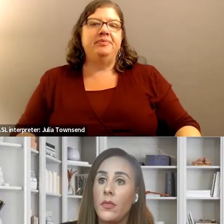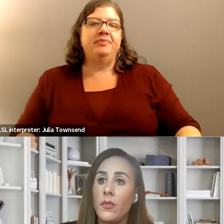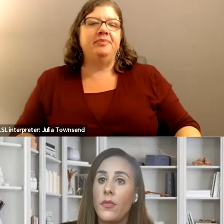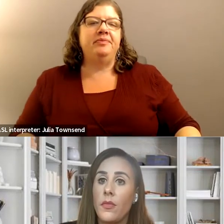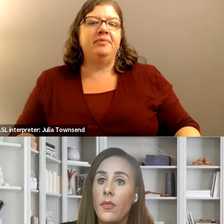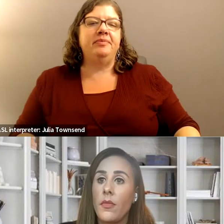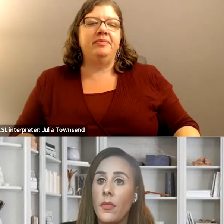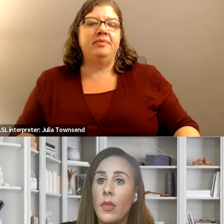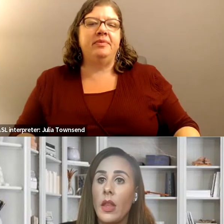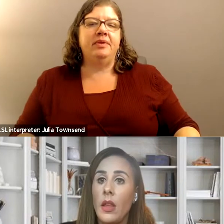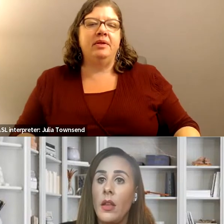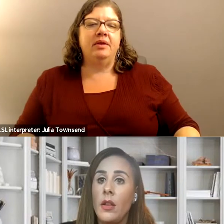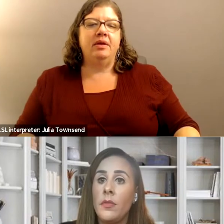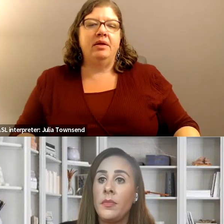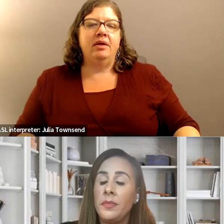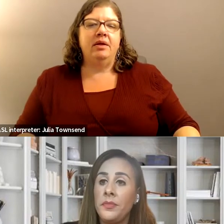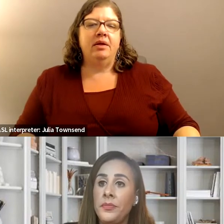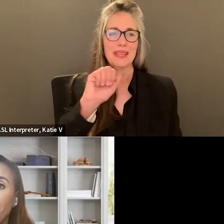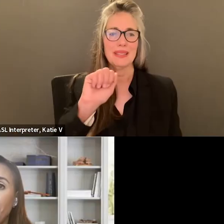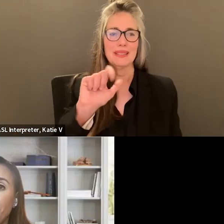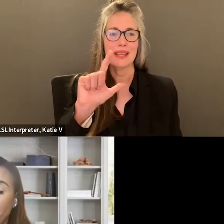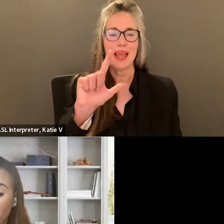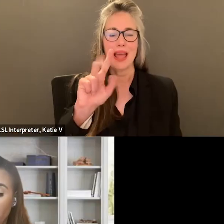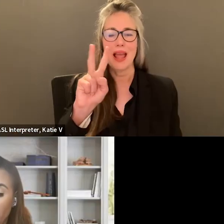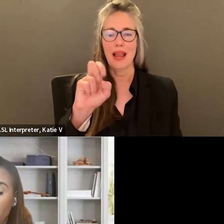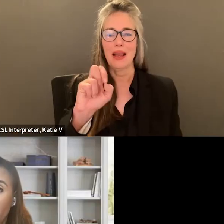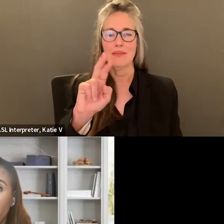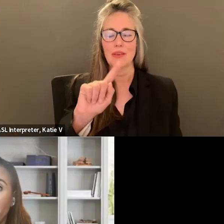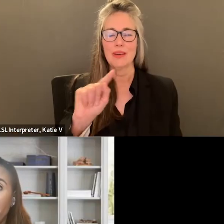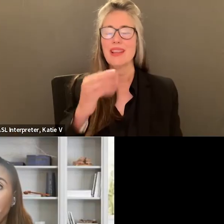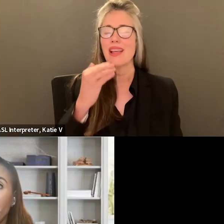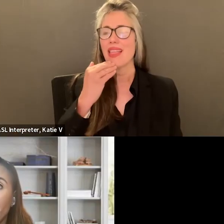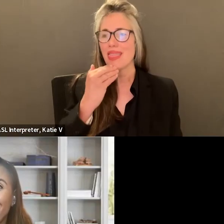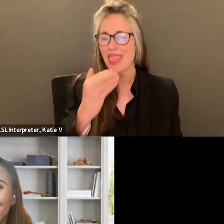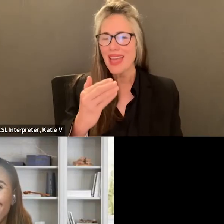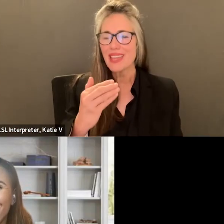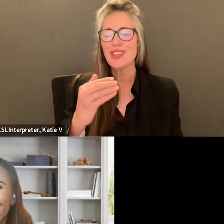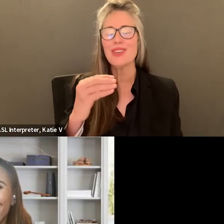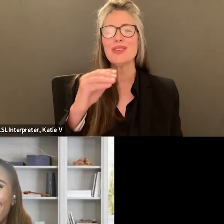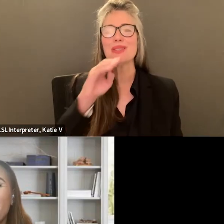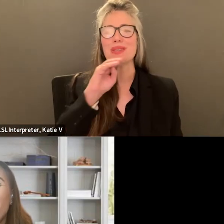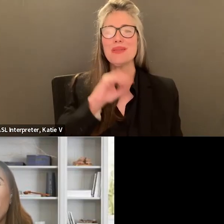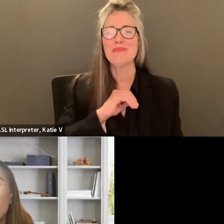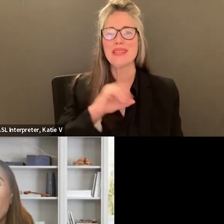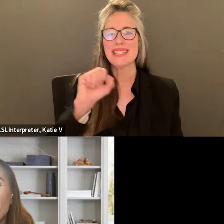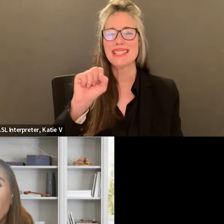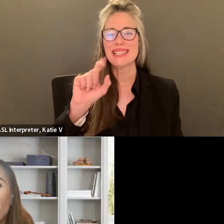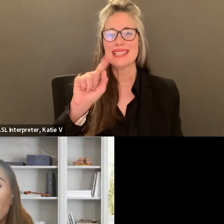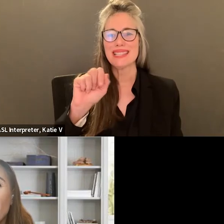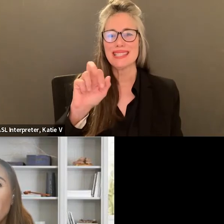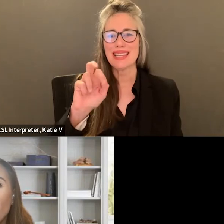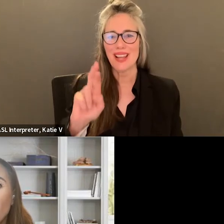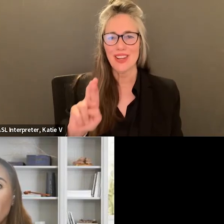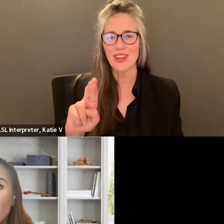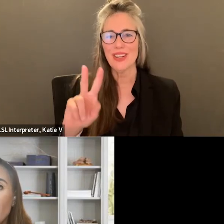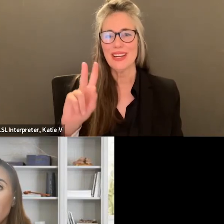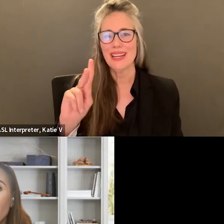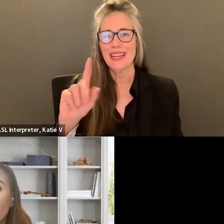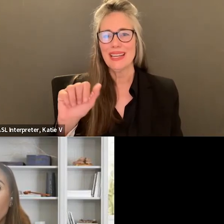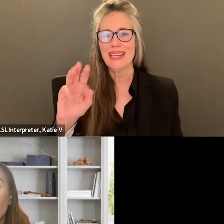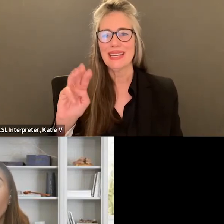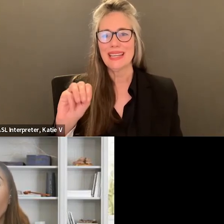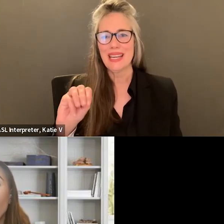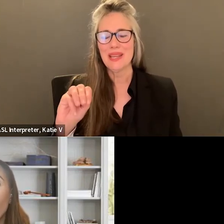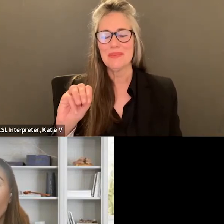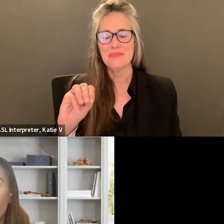Ms. Alvarez? Thank you, Ms. Steller, Kim Hernandez, and your team. We really appreciate it. And